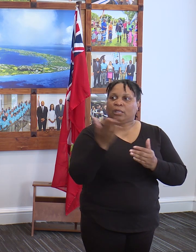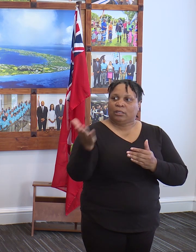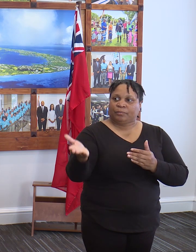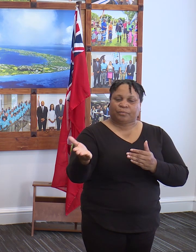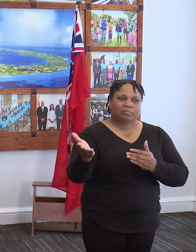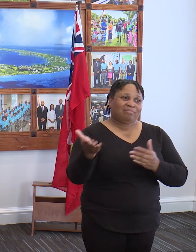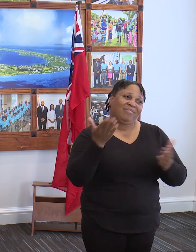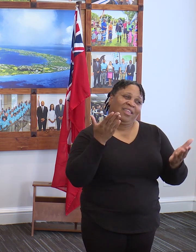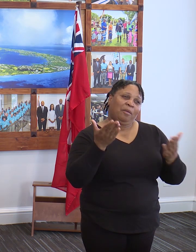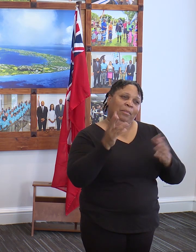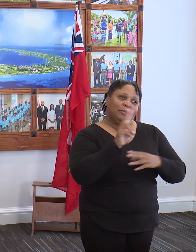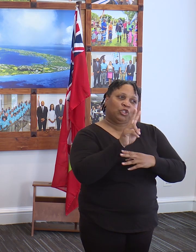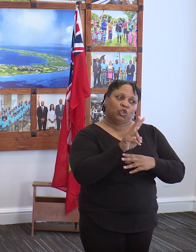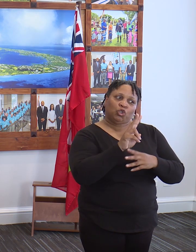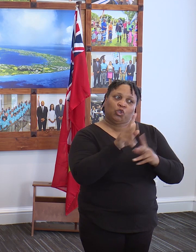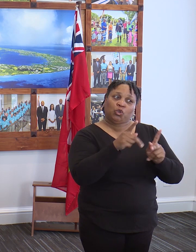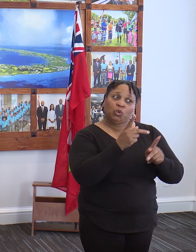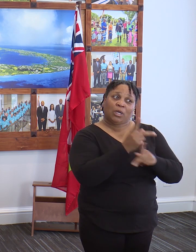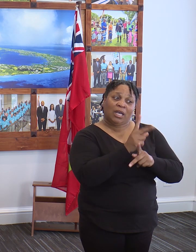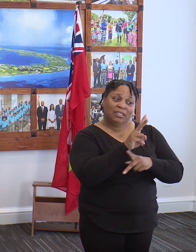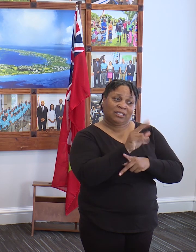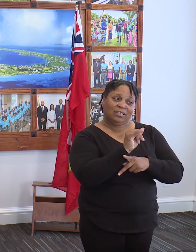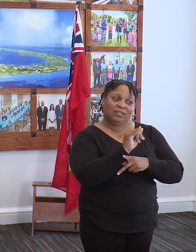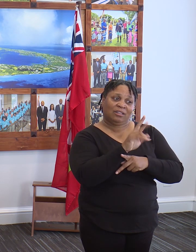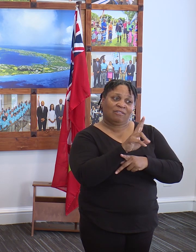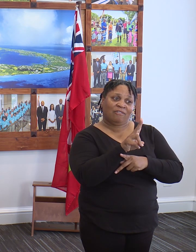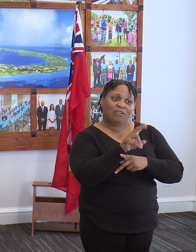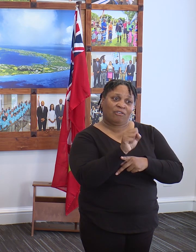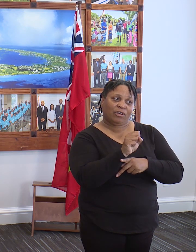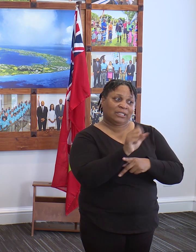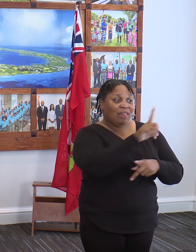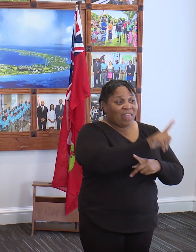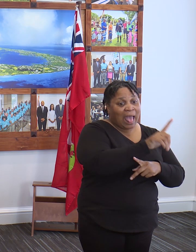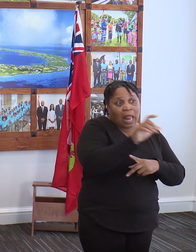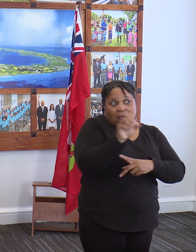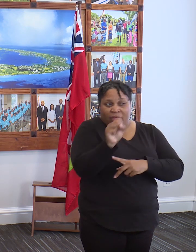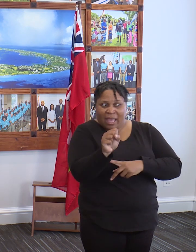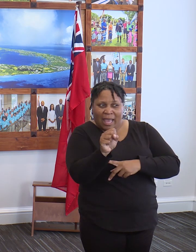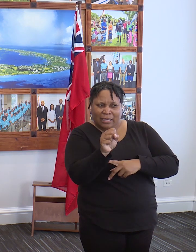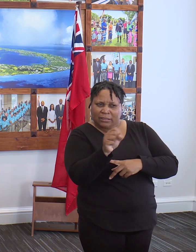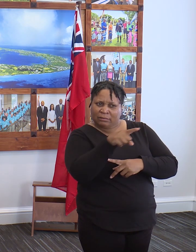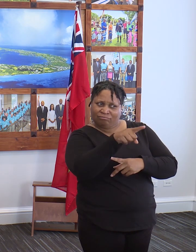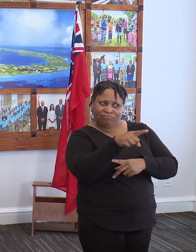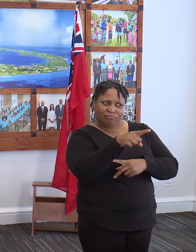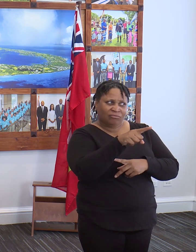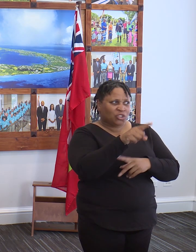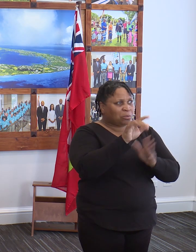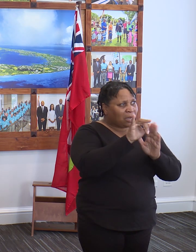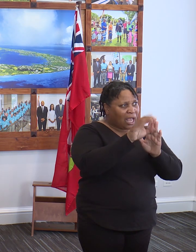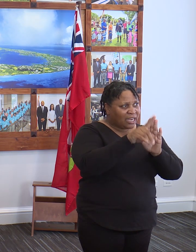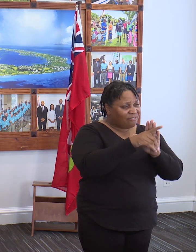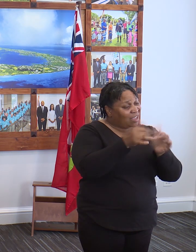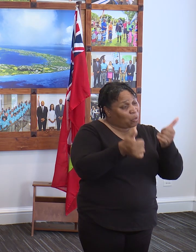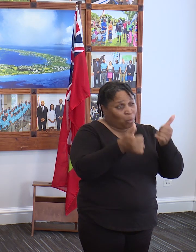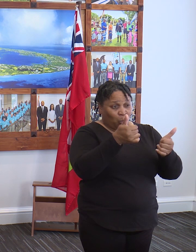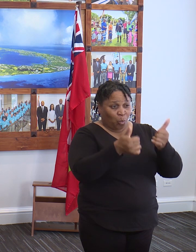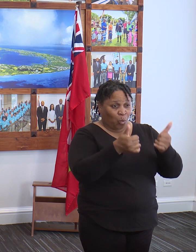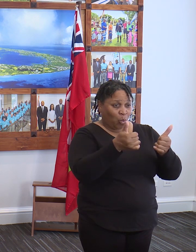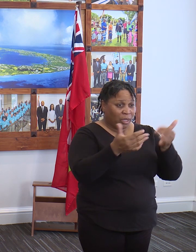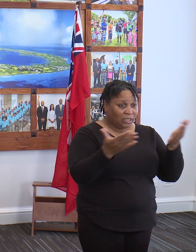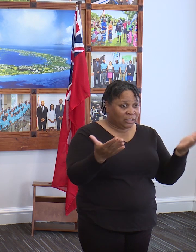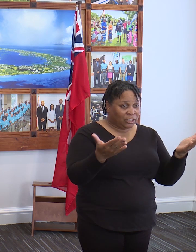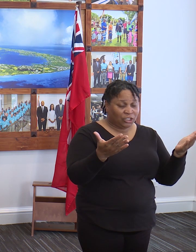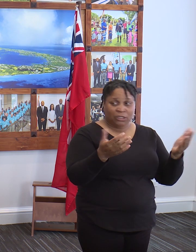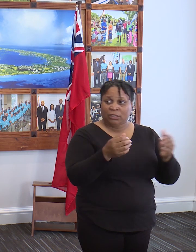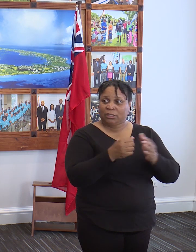there's been two strains of the virus identified, the L and the S strain. Have you been able to identify which strain those passengers